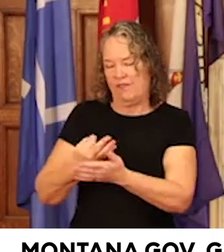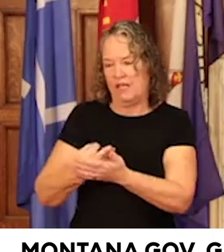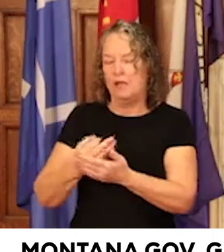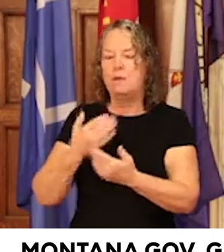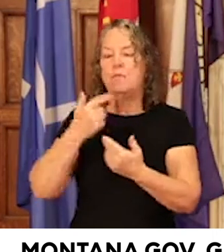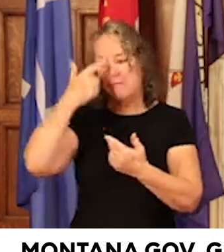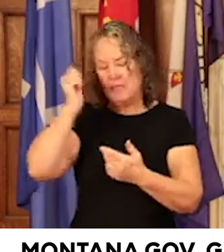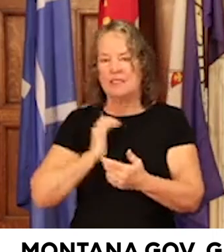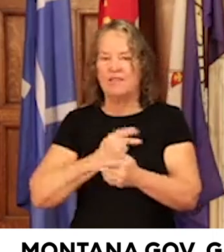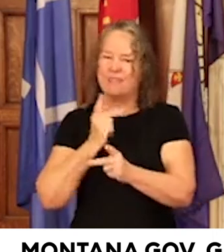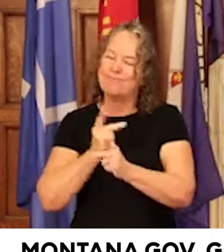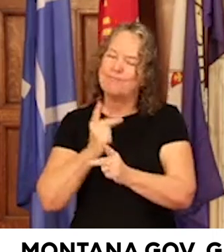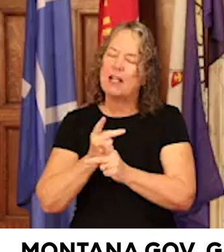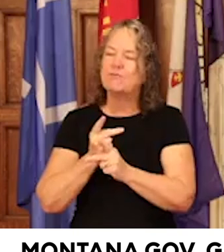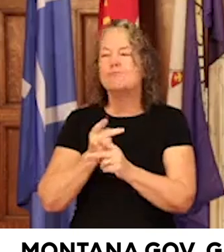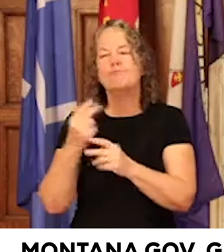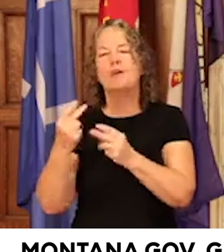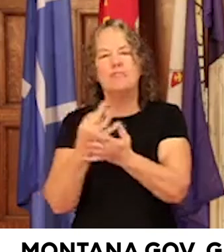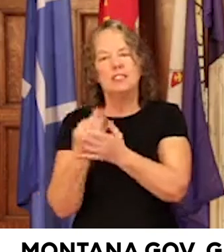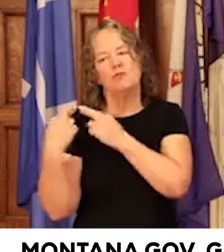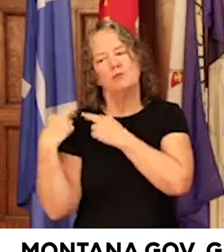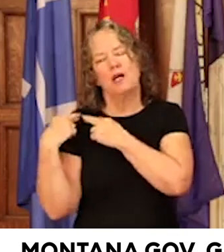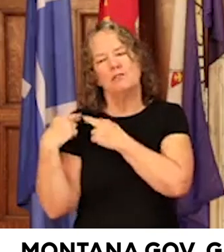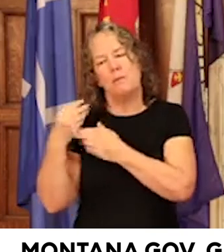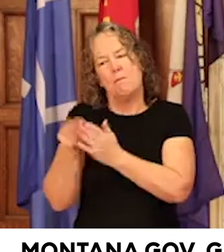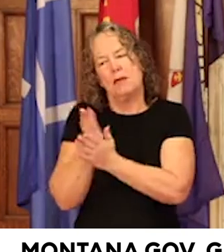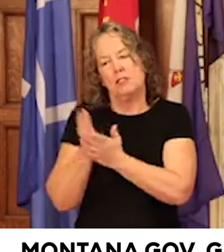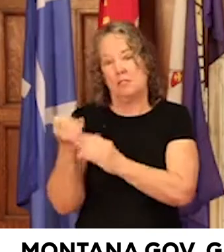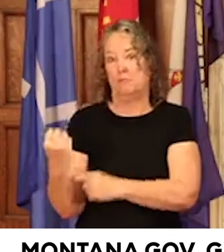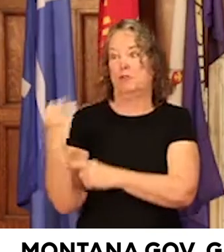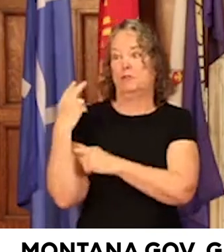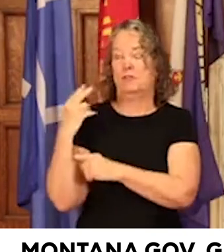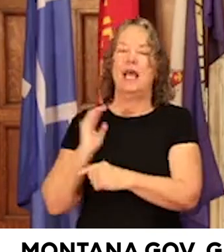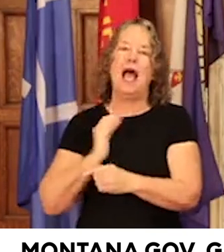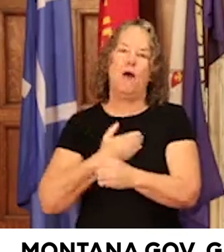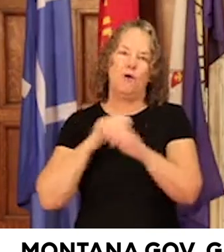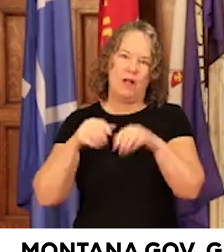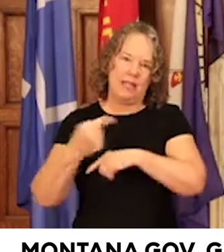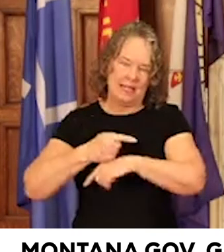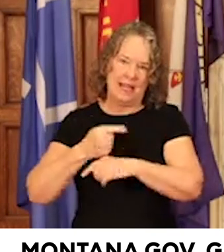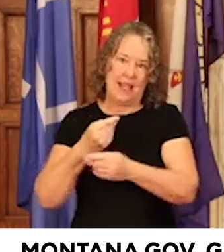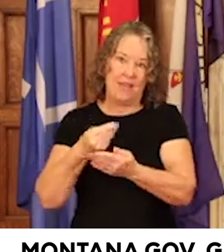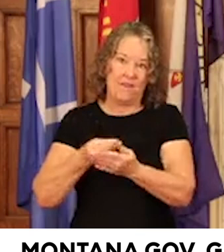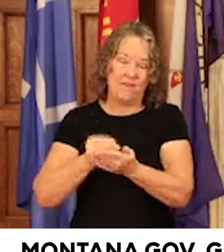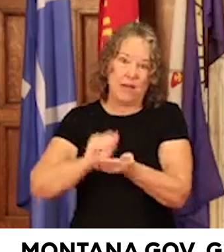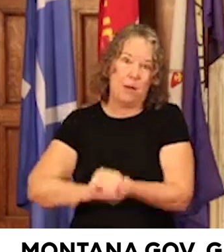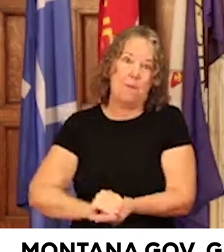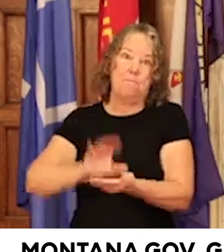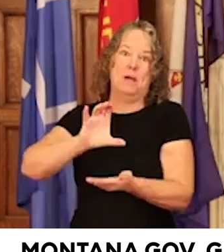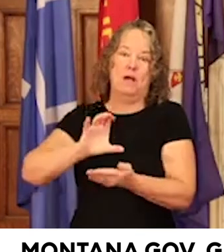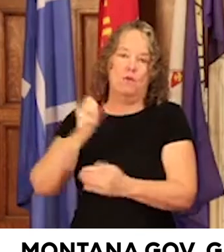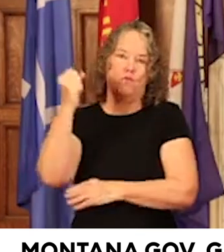responsible budgeting last session, Montana's rainy day fund reached record levels. But according to a